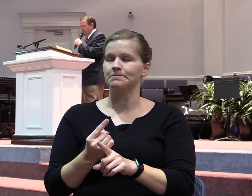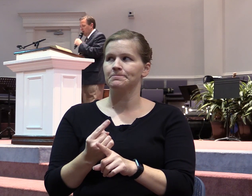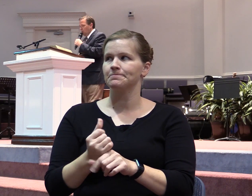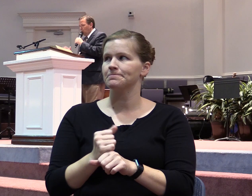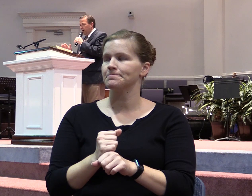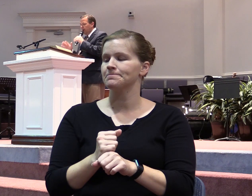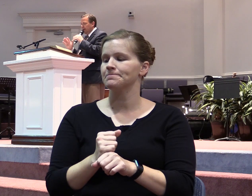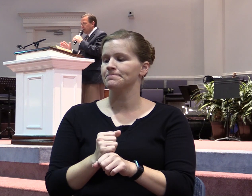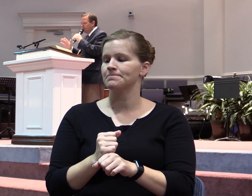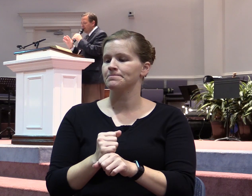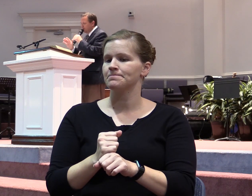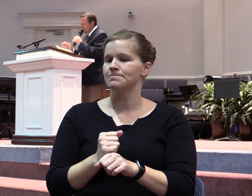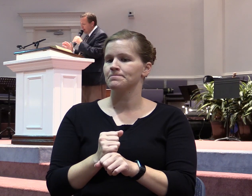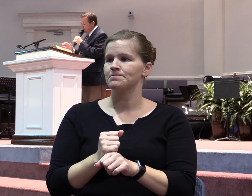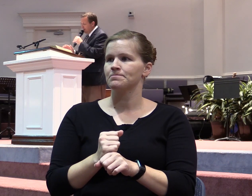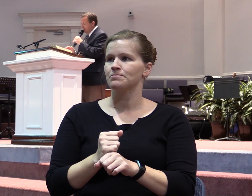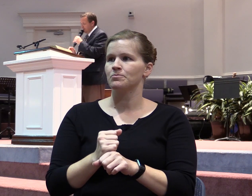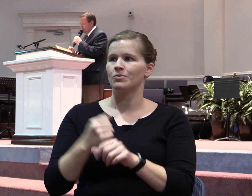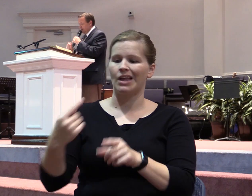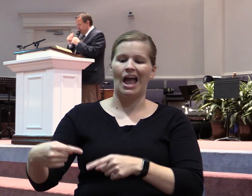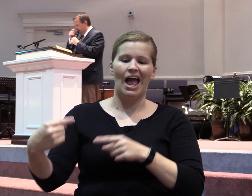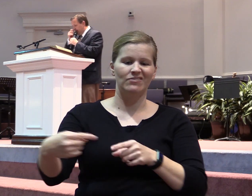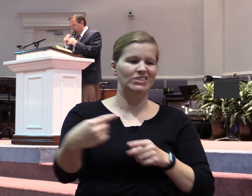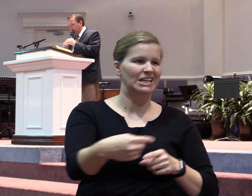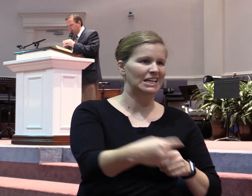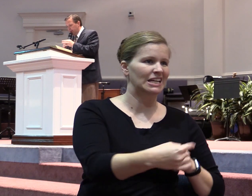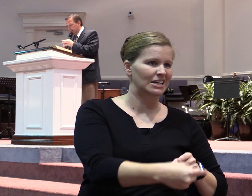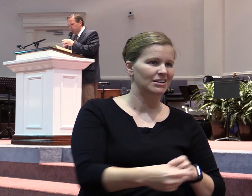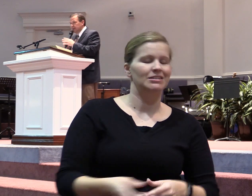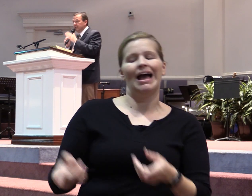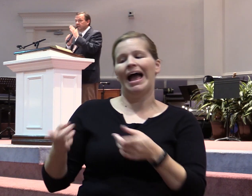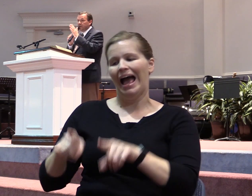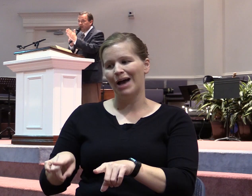Where envy and strife is, there is instability.